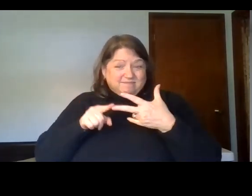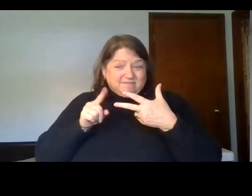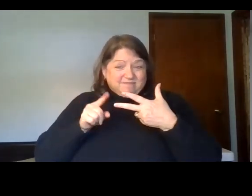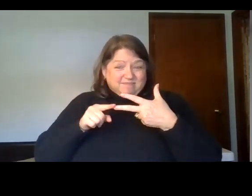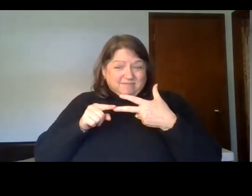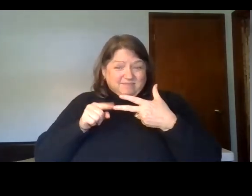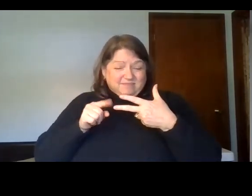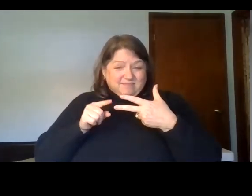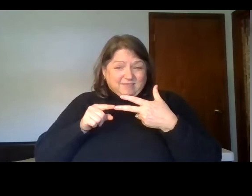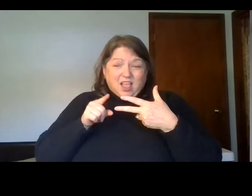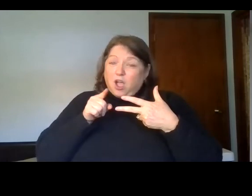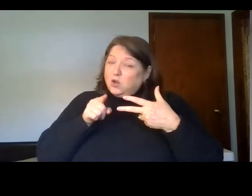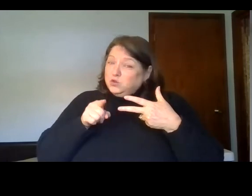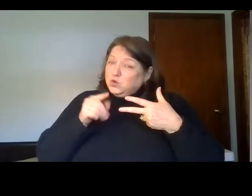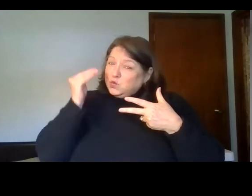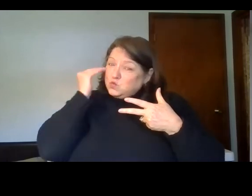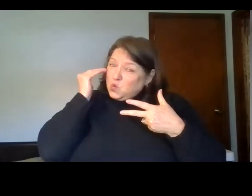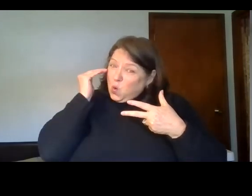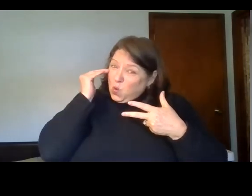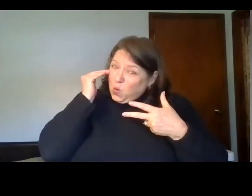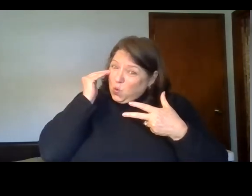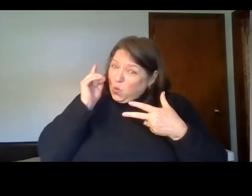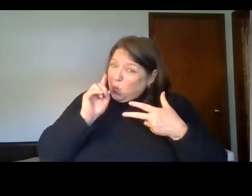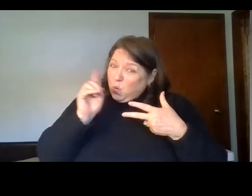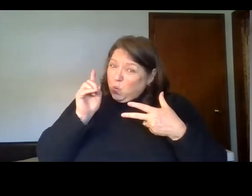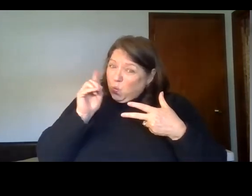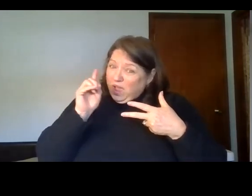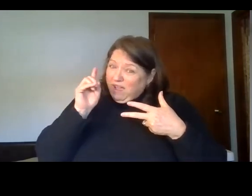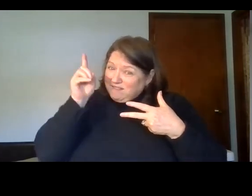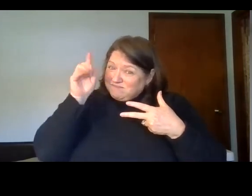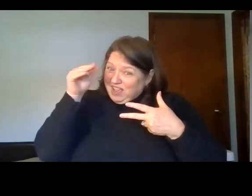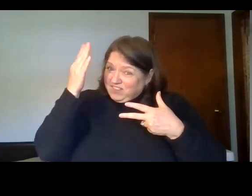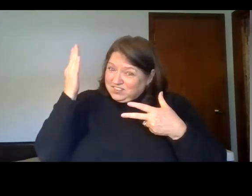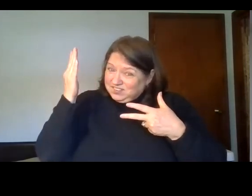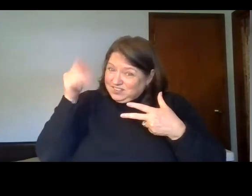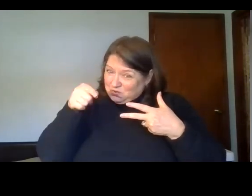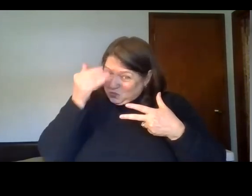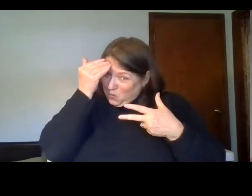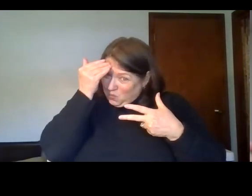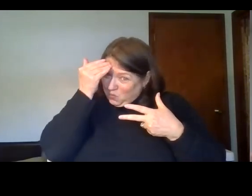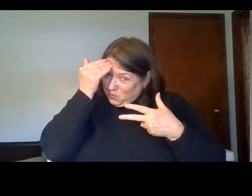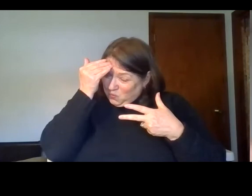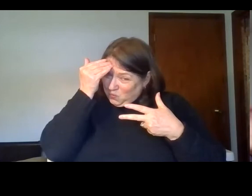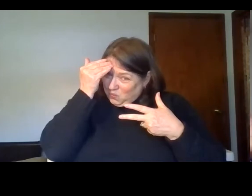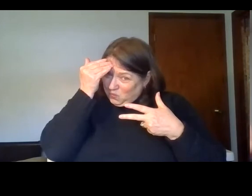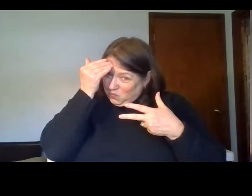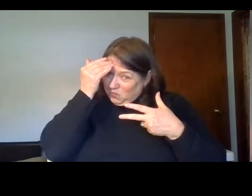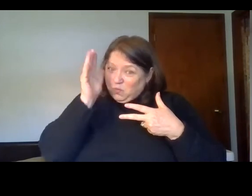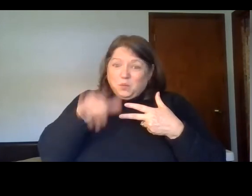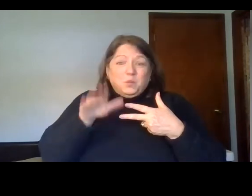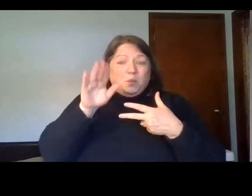assured of this place called heaven? Listen, let's be for real, right? The statistics